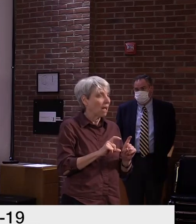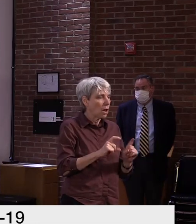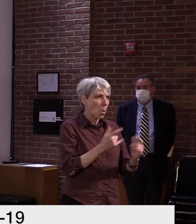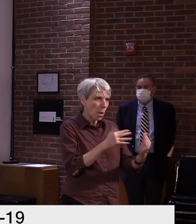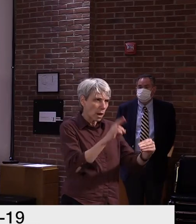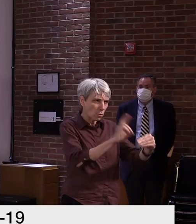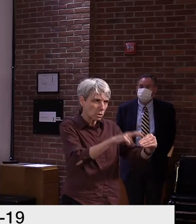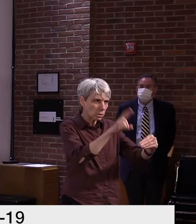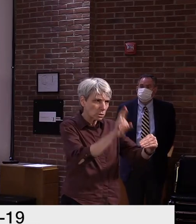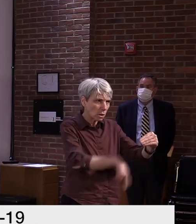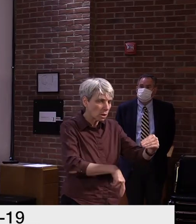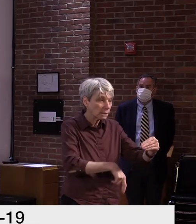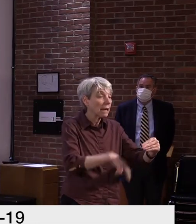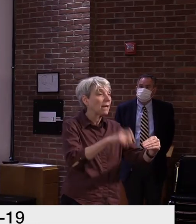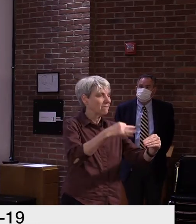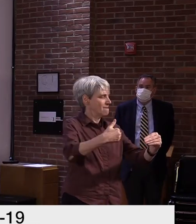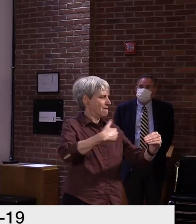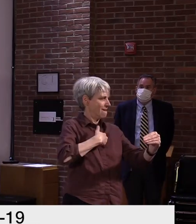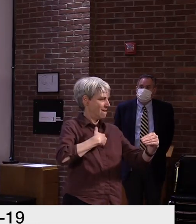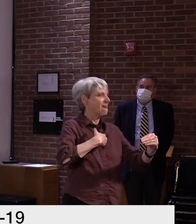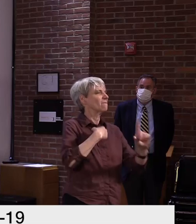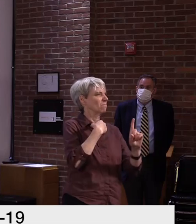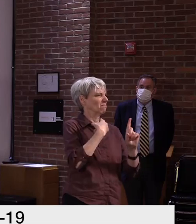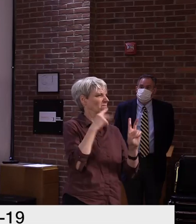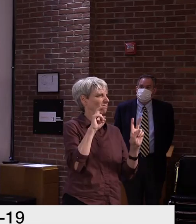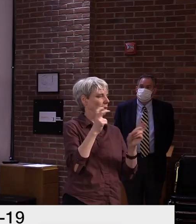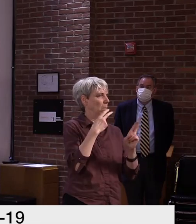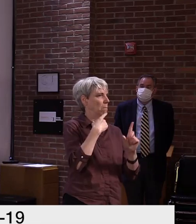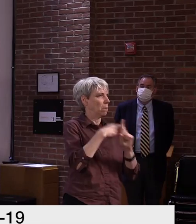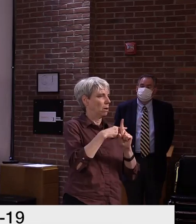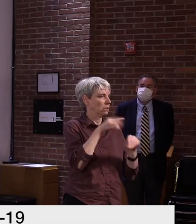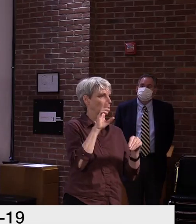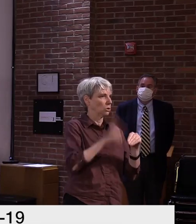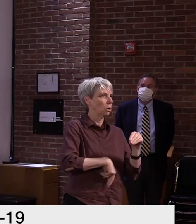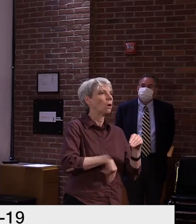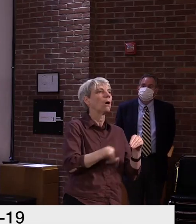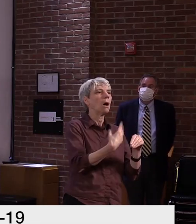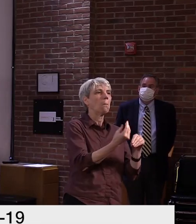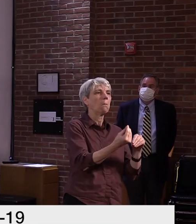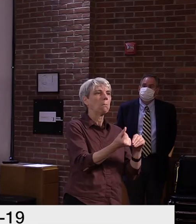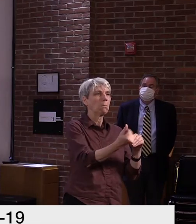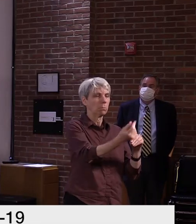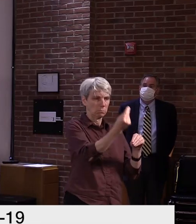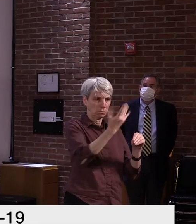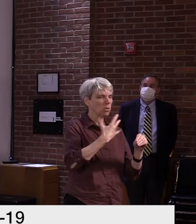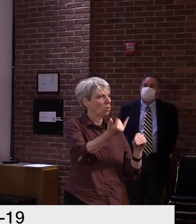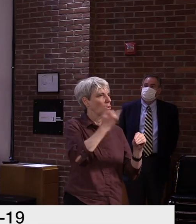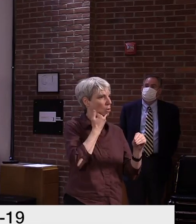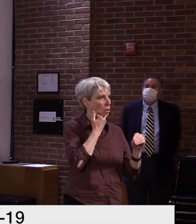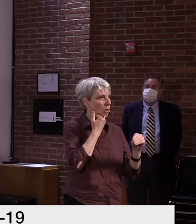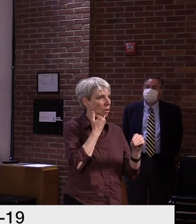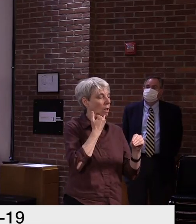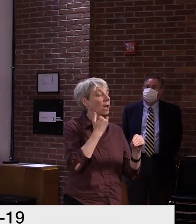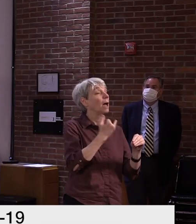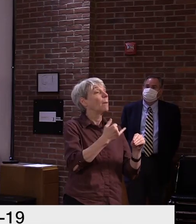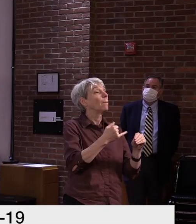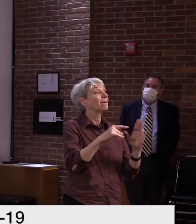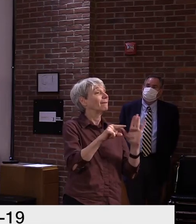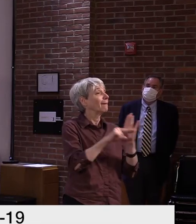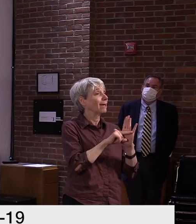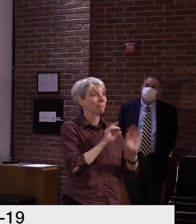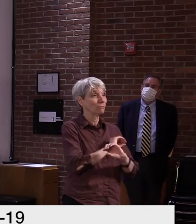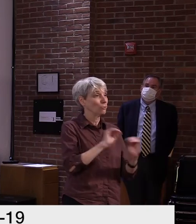at the door, which we've told can sometimes take a long time. Um, that has been taken care of very nicely,